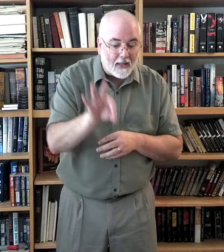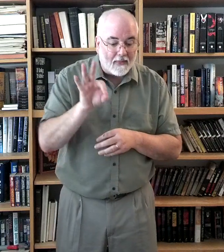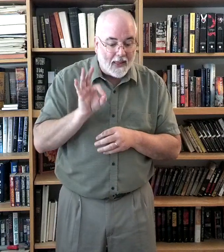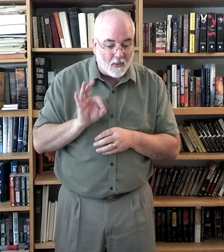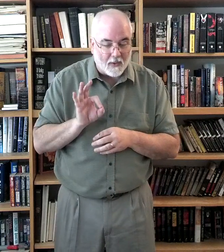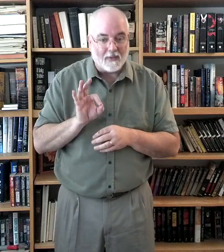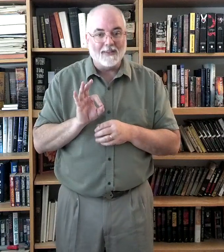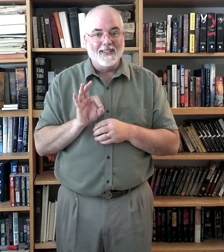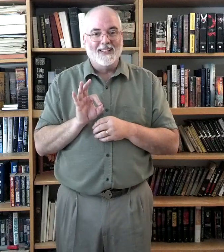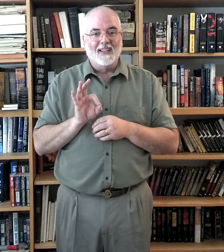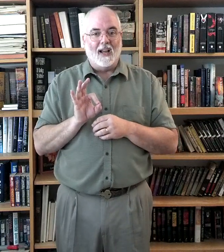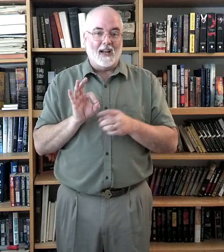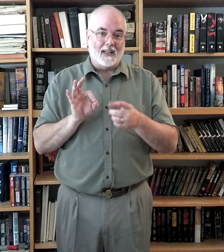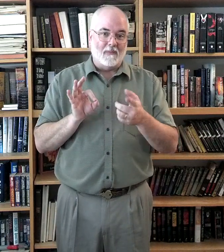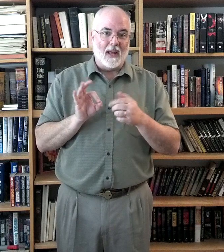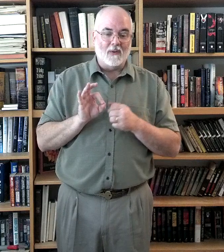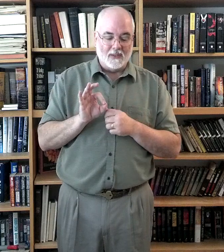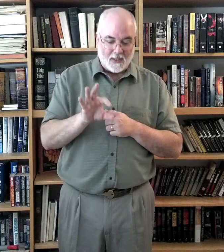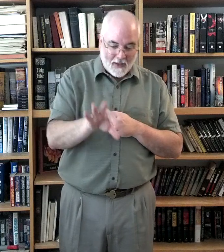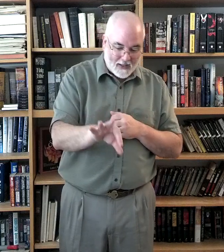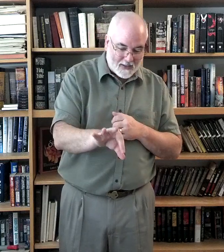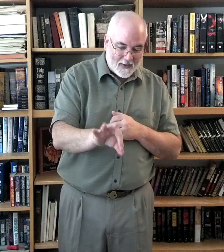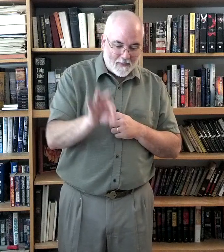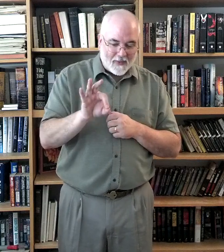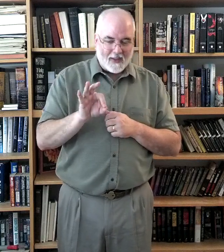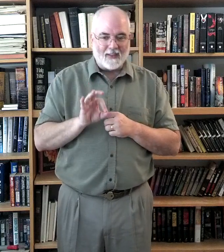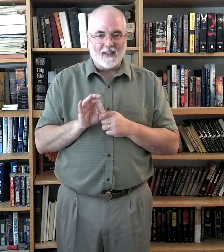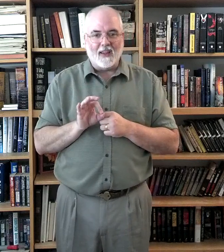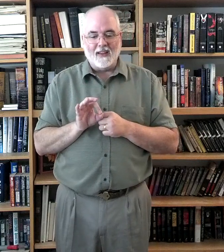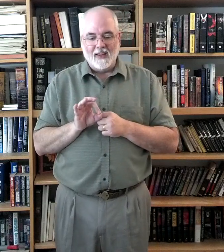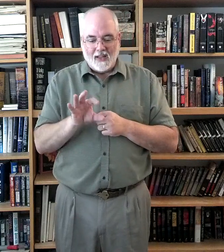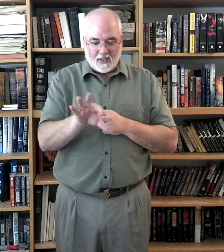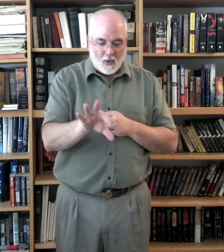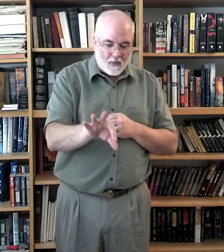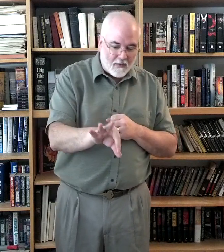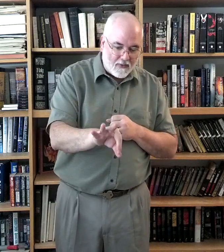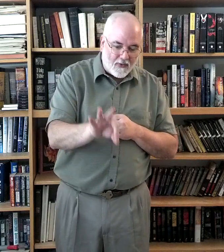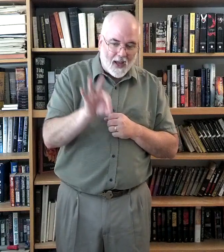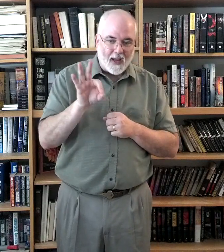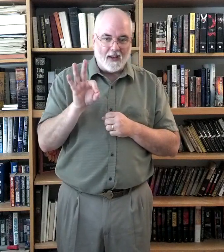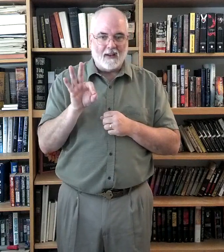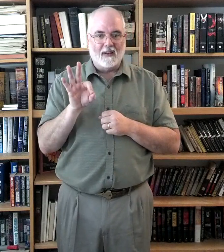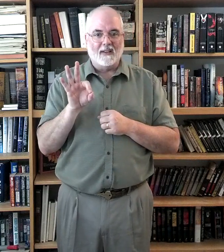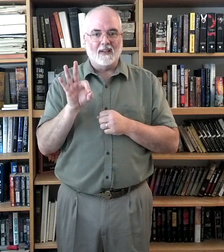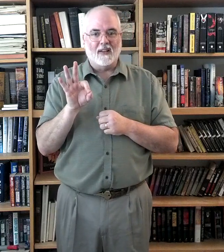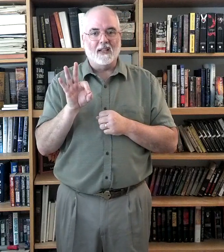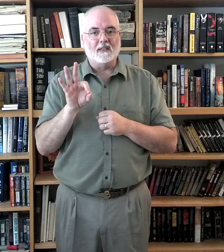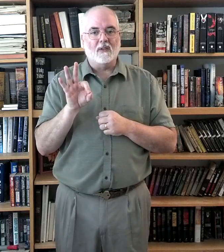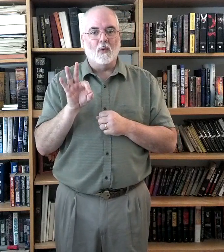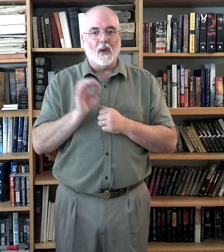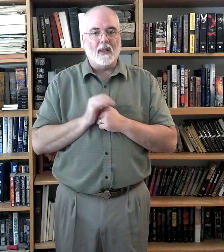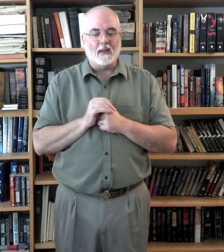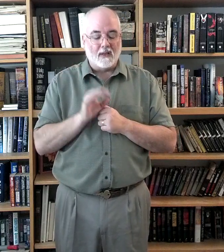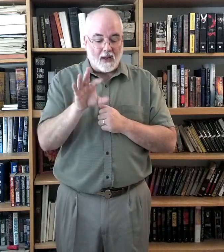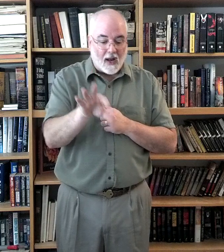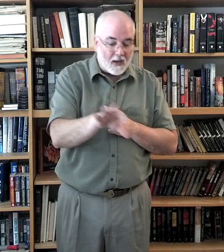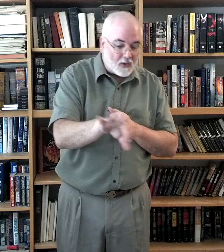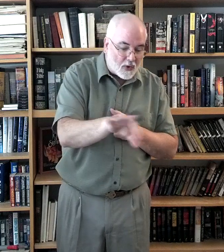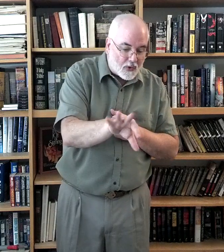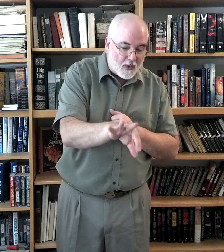that one. I like the black ones the best. Okay? So find is the way that, you know, I search through it